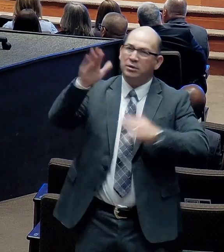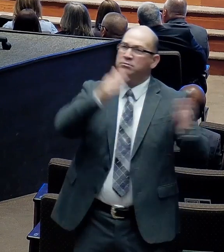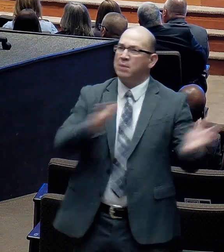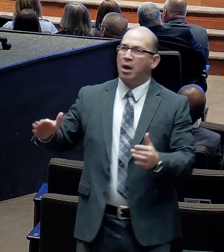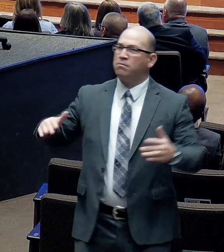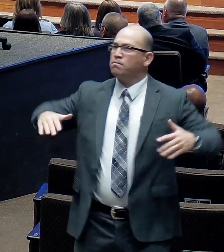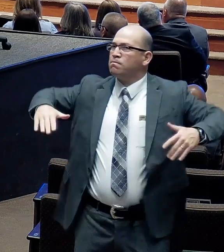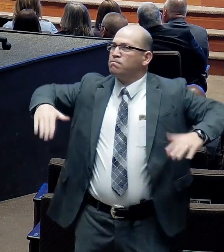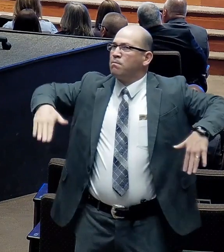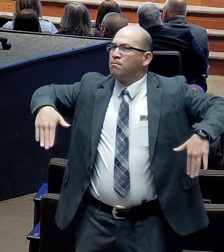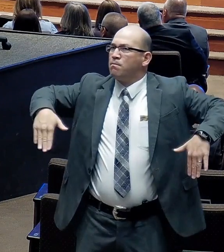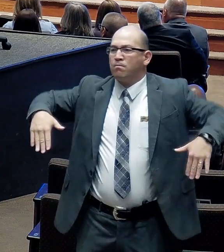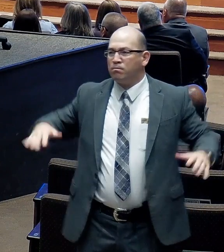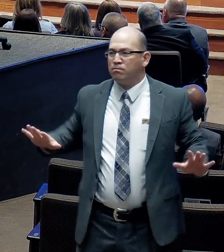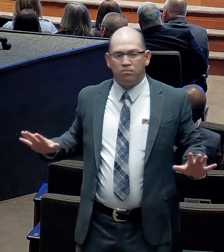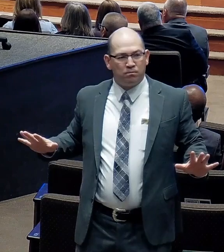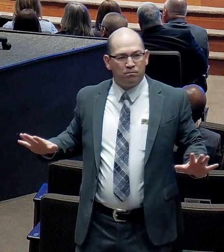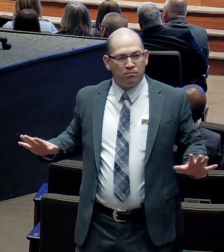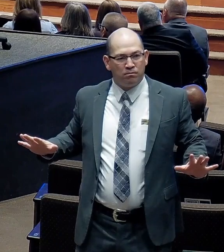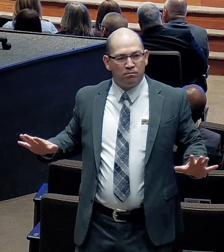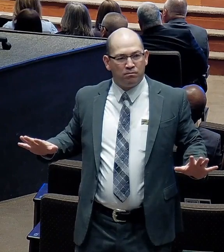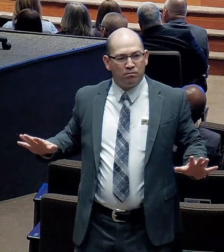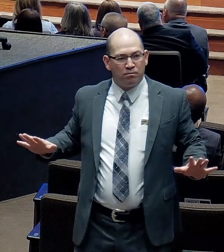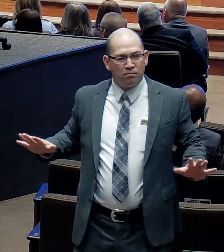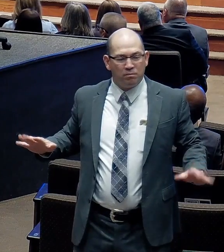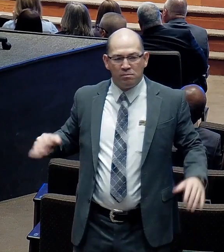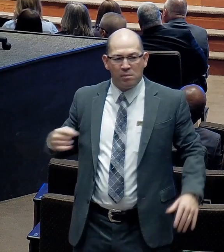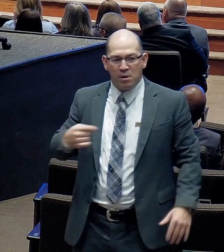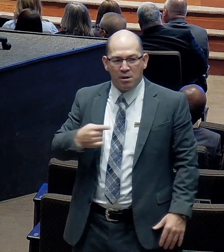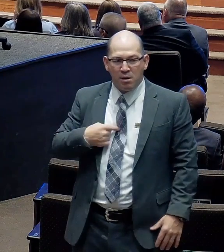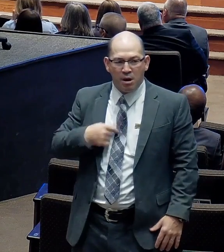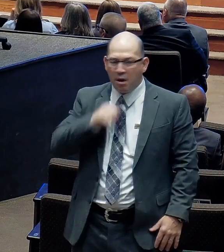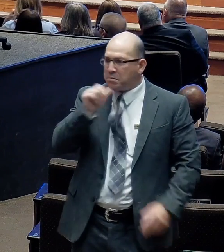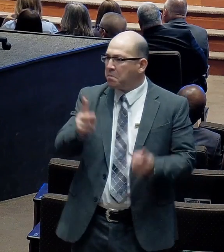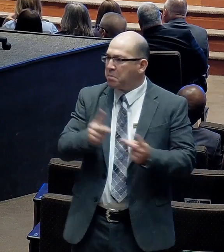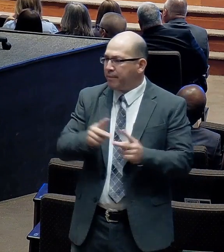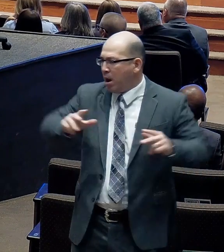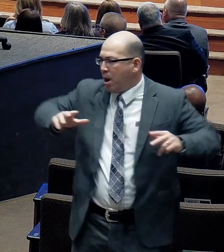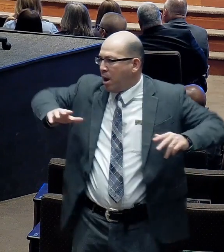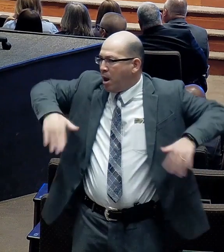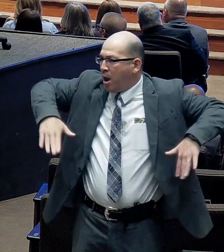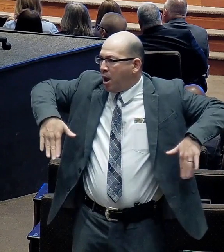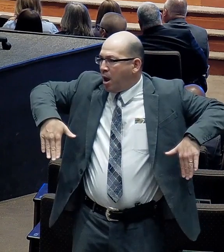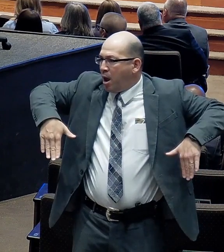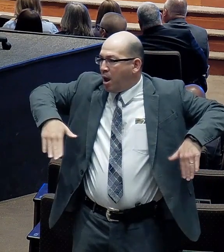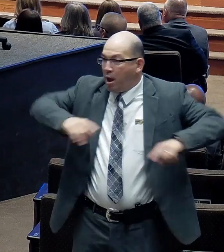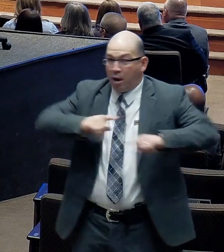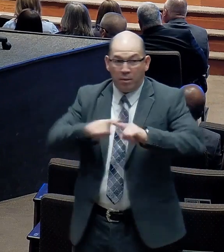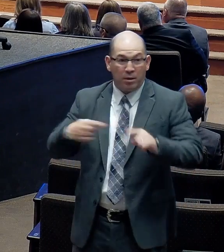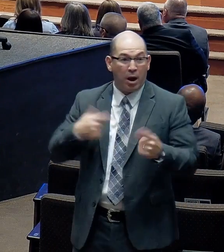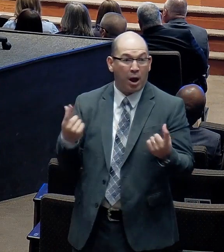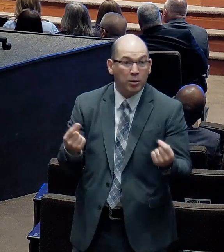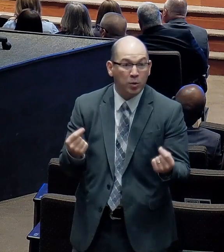Either were already perfect. But I follow after. If that I may.